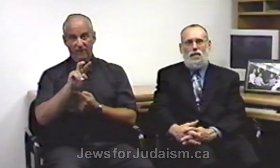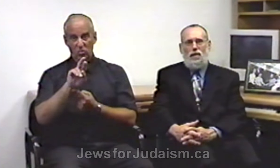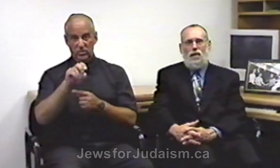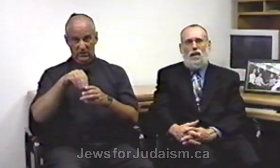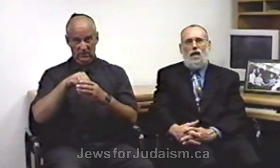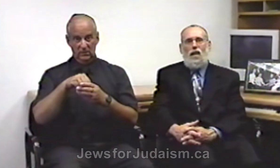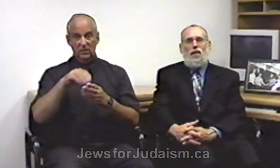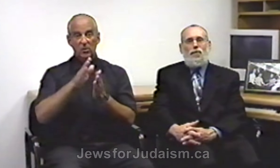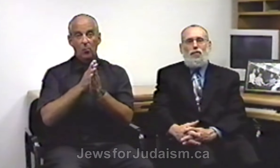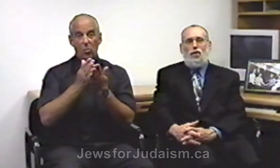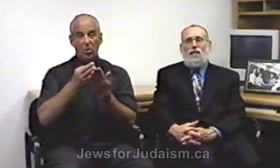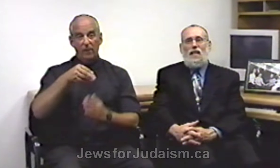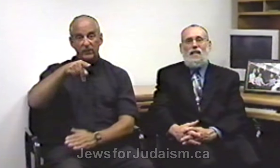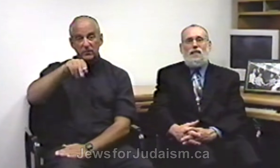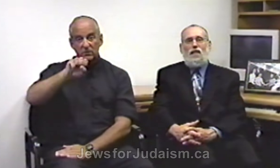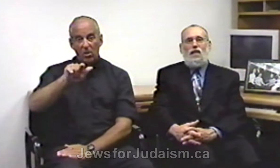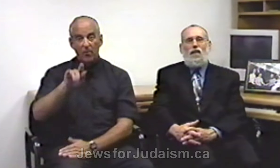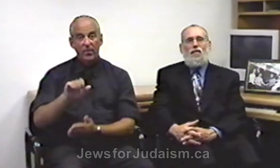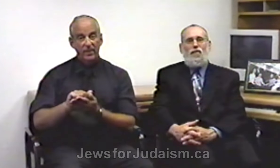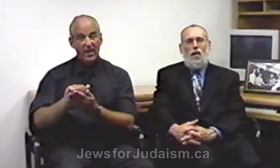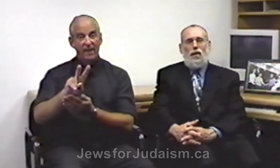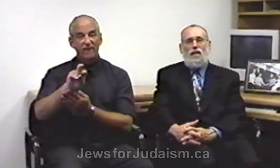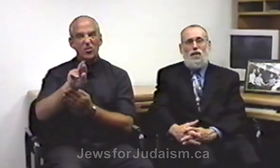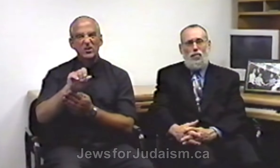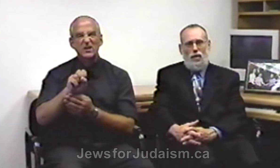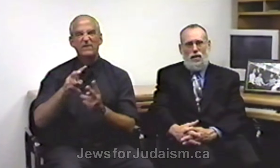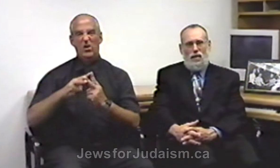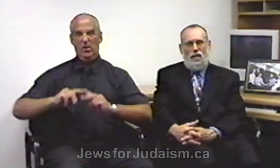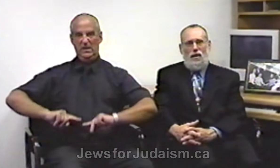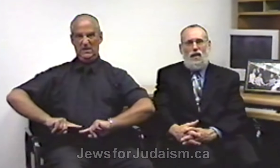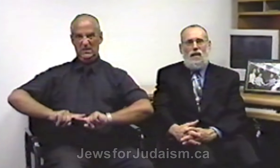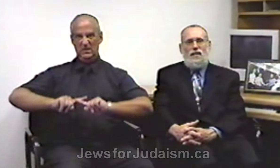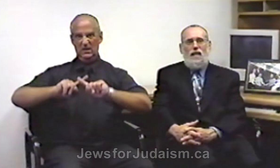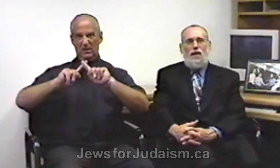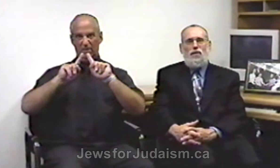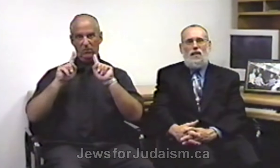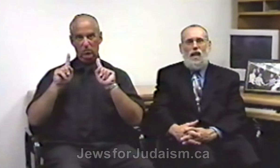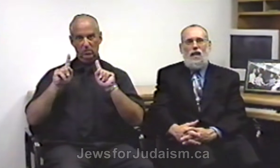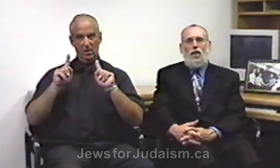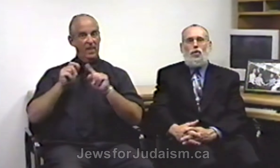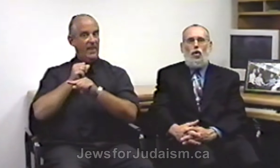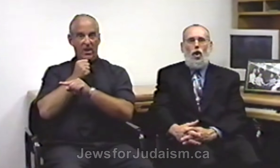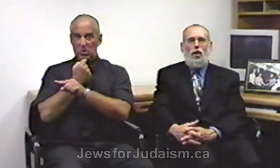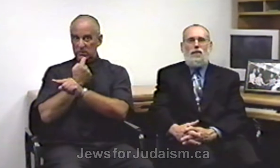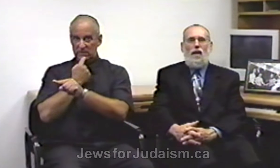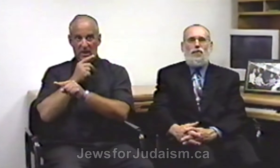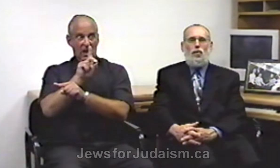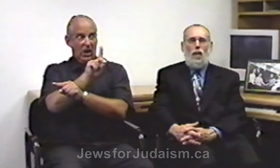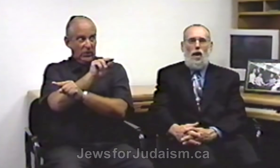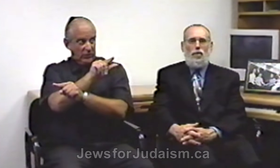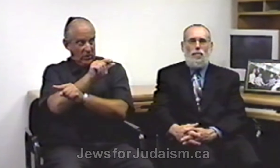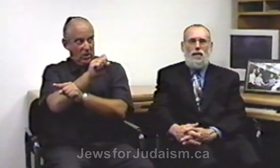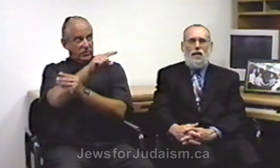the verse is very different. Instead of saying dogs have surrounded me